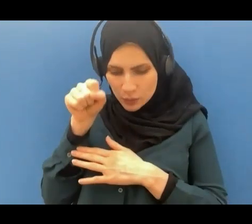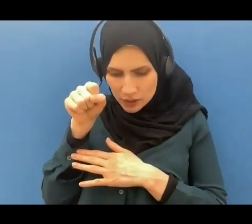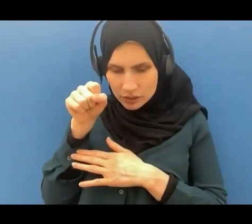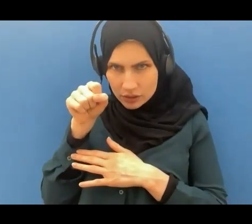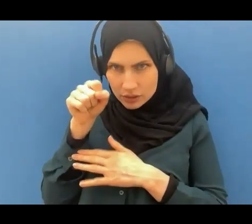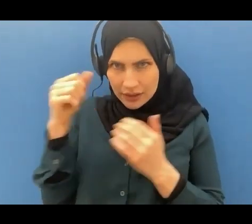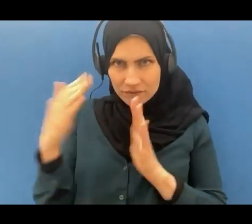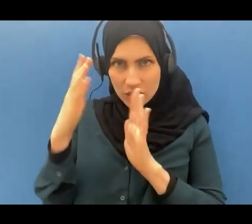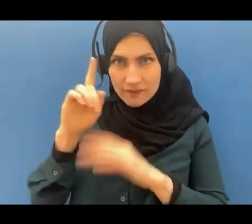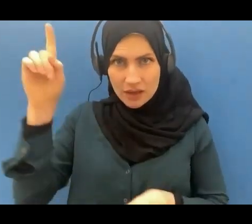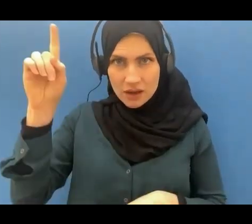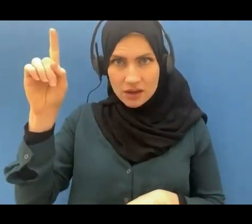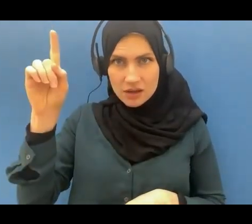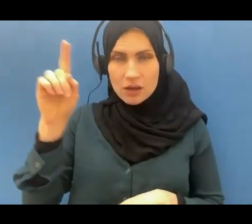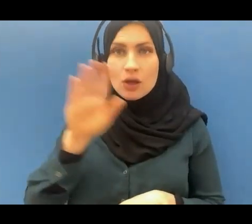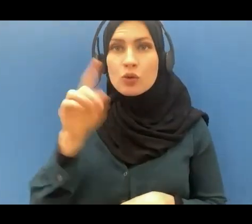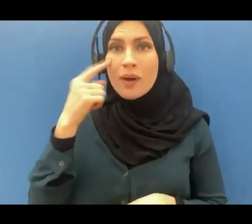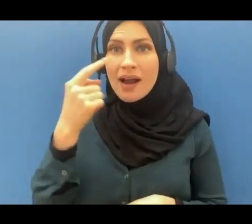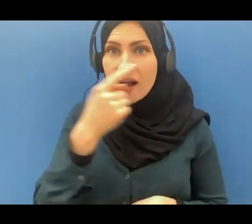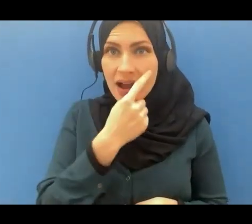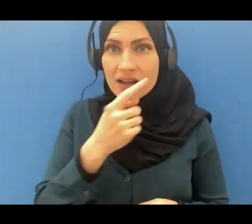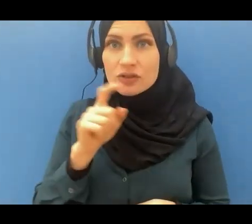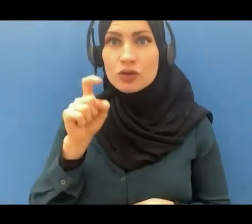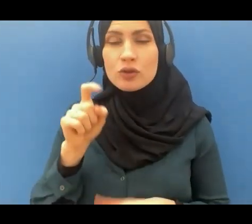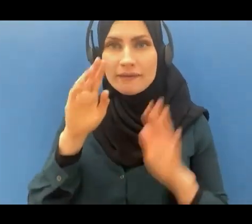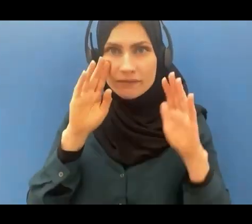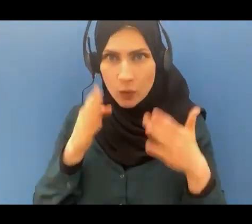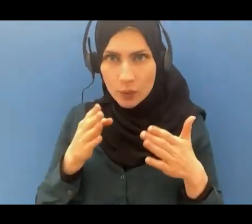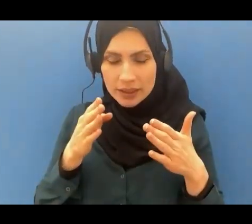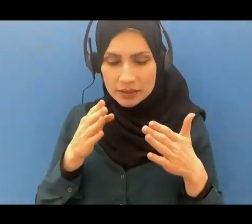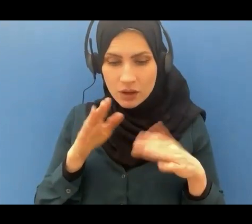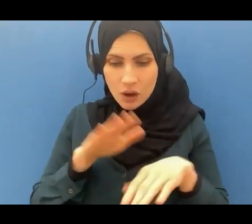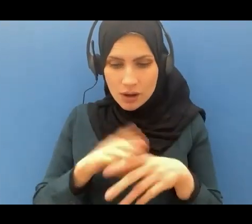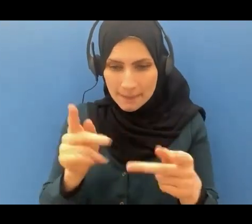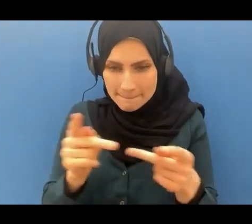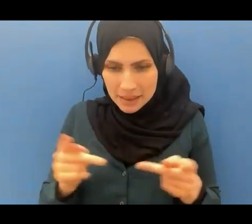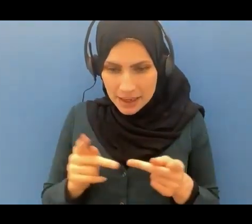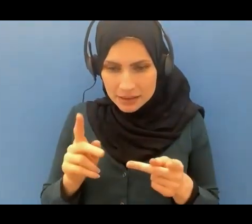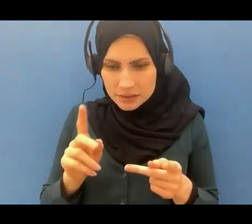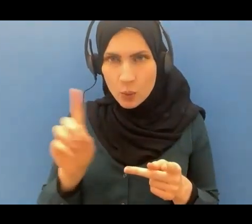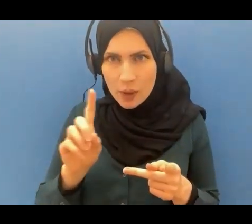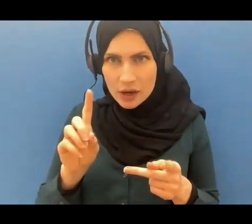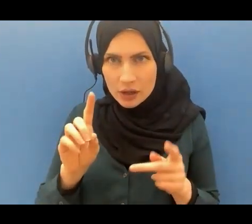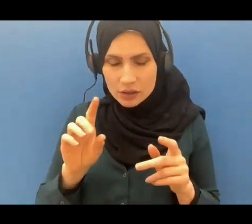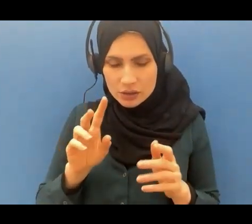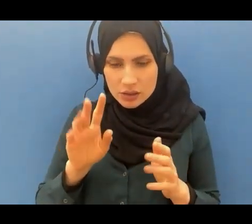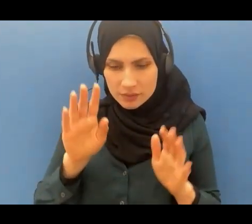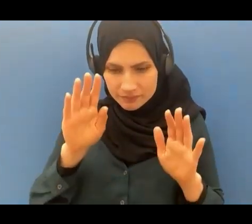your eyes should be focused on the spot of your sujud your prostration